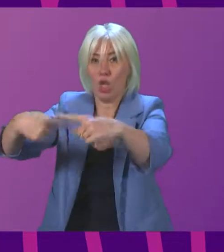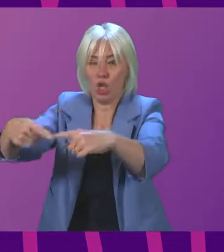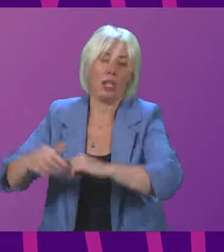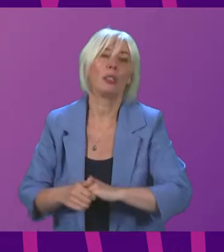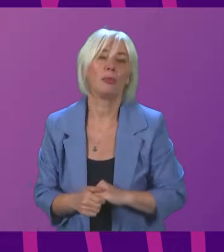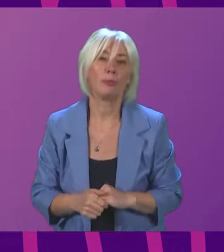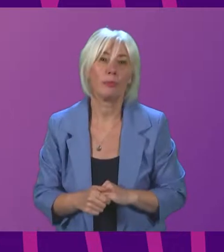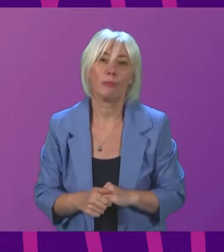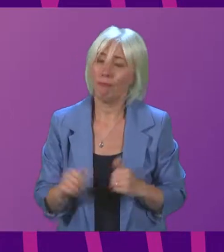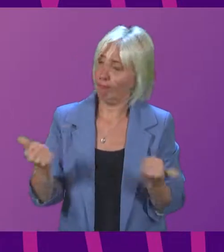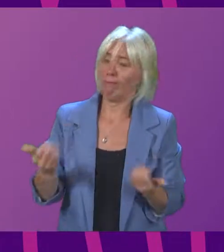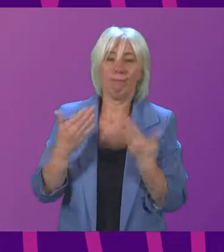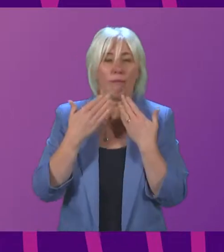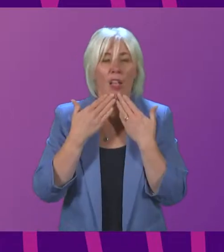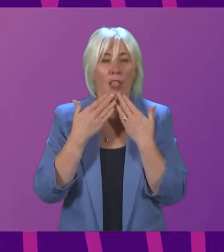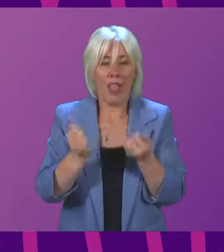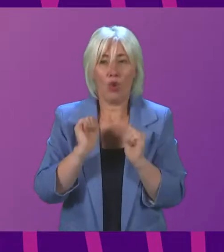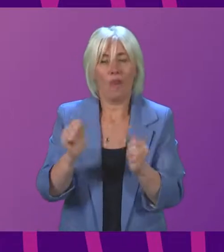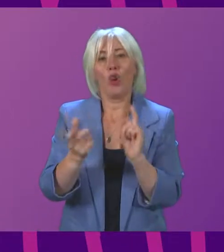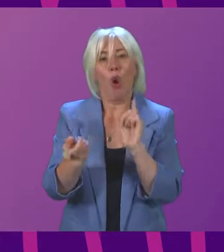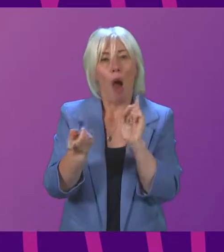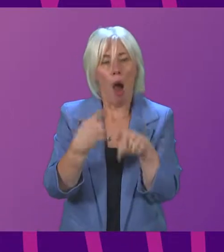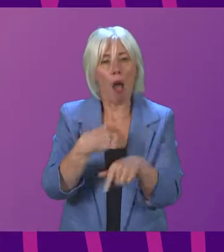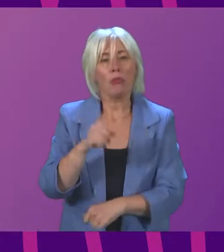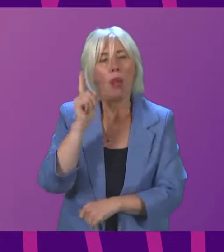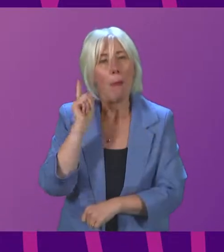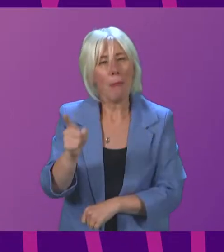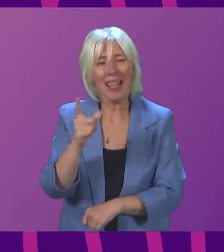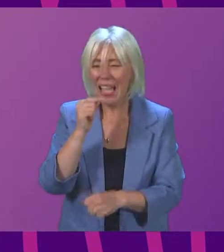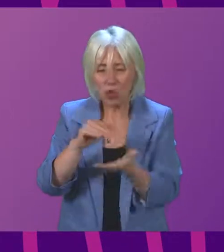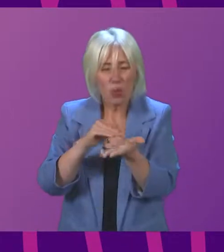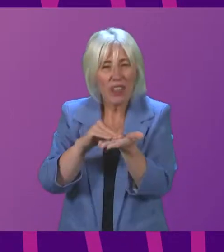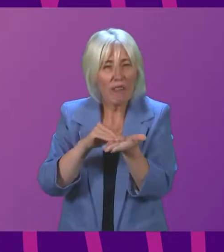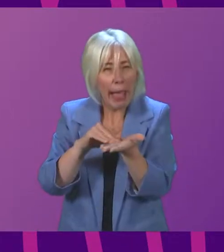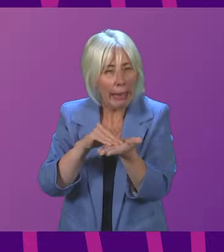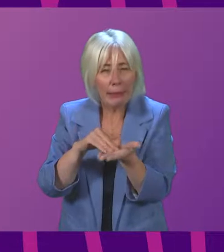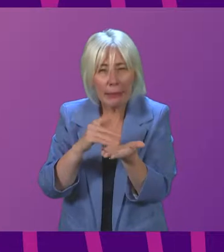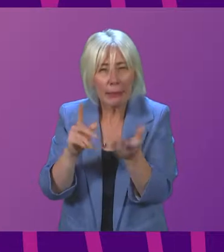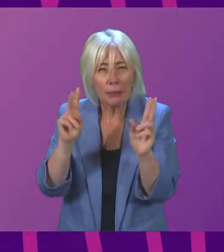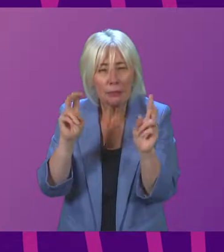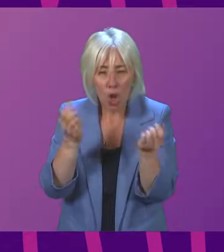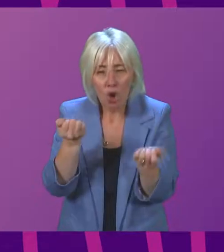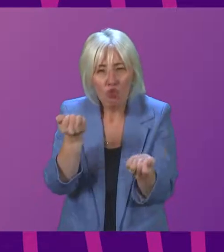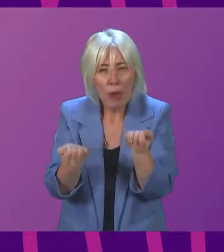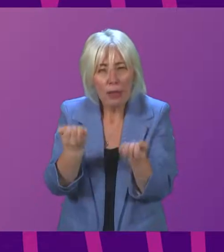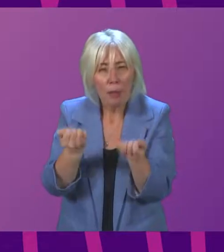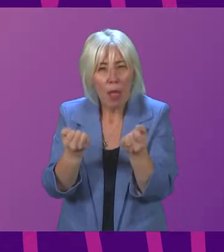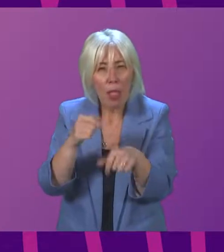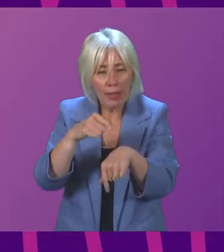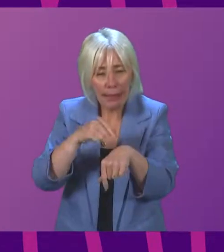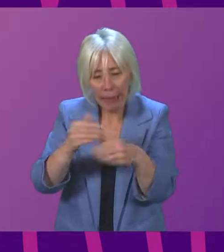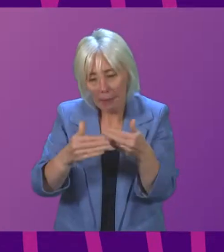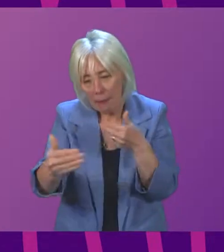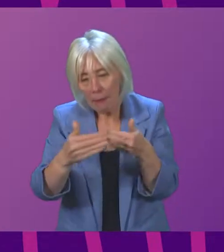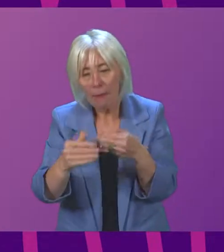Can I thank the Cabinet Secretary for her answer, but I wonder, can she define what is a reasonable period and what